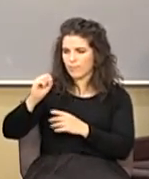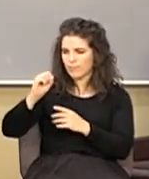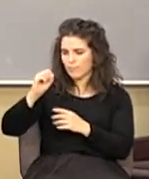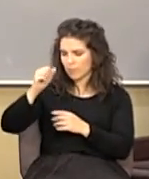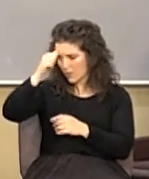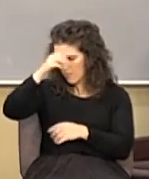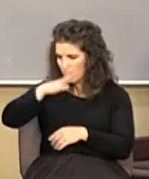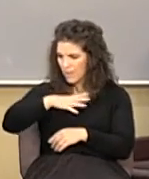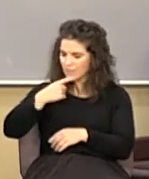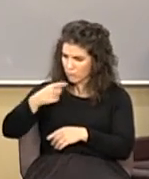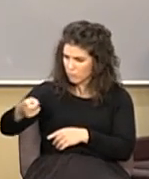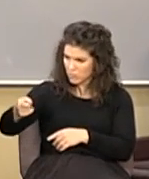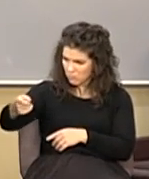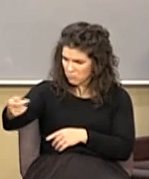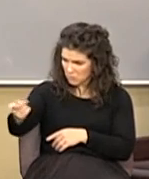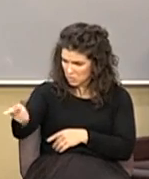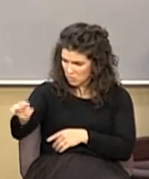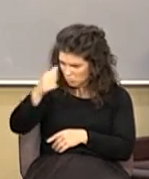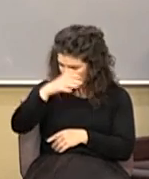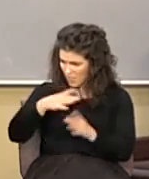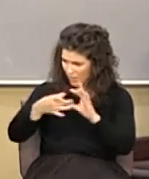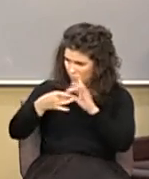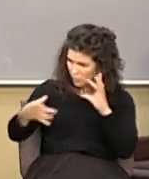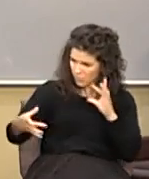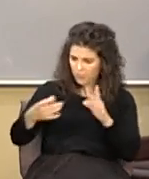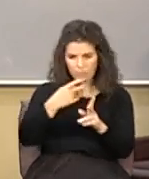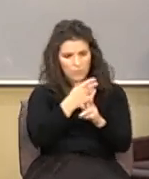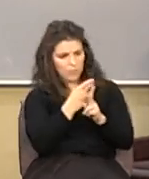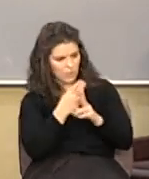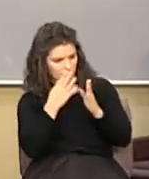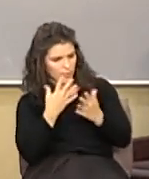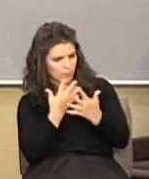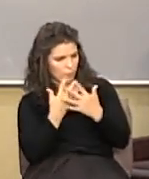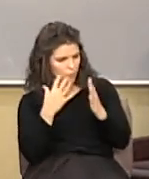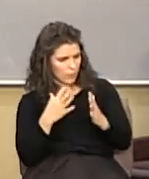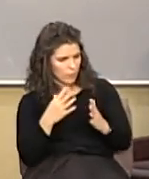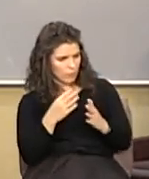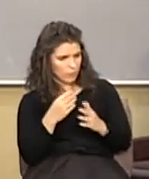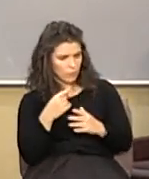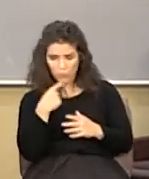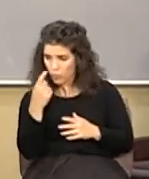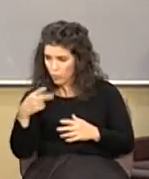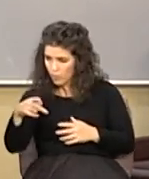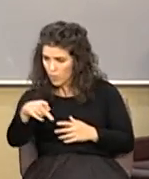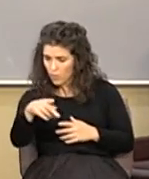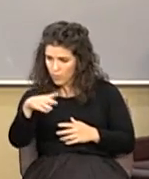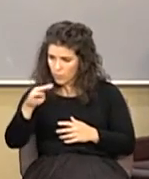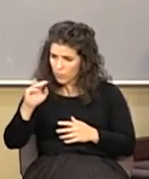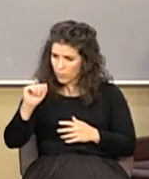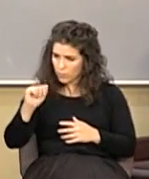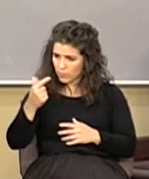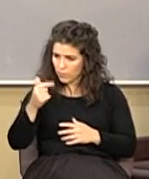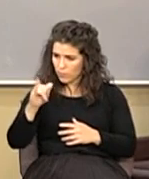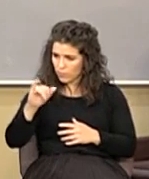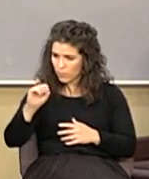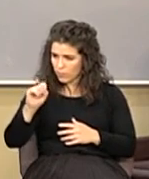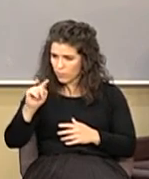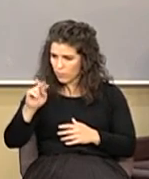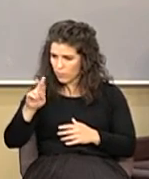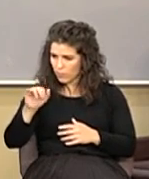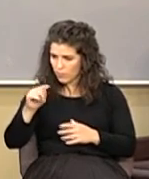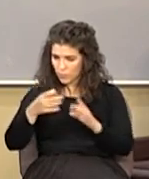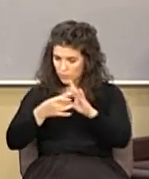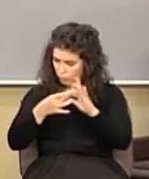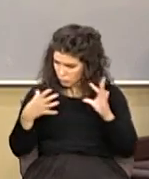go and the keeper of the prison told this to Paul the magistrates are sent to let you go